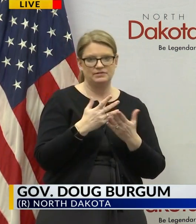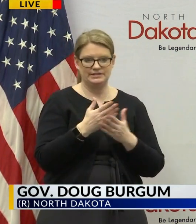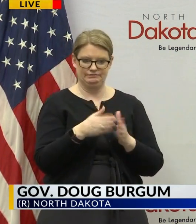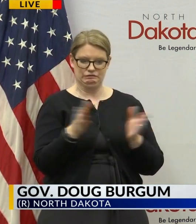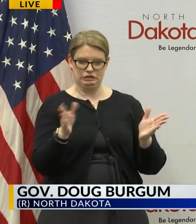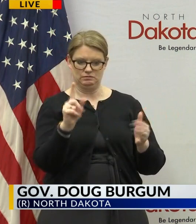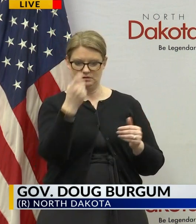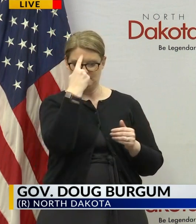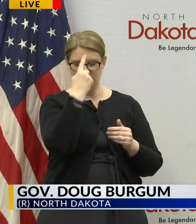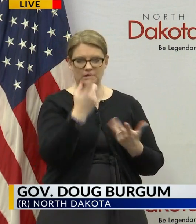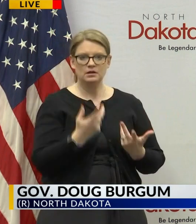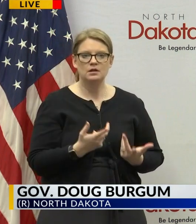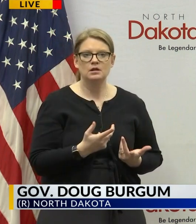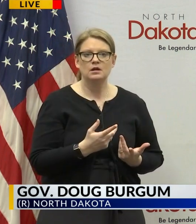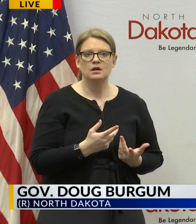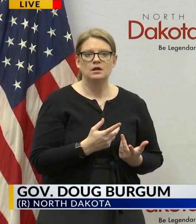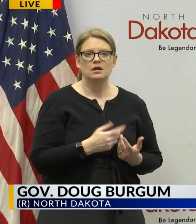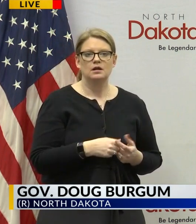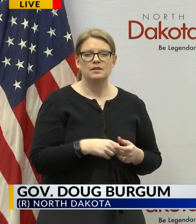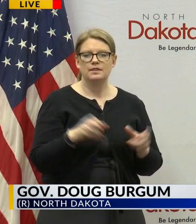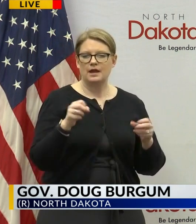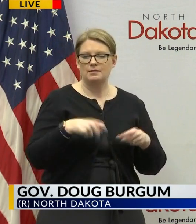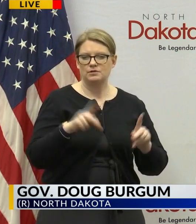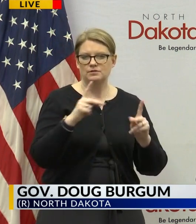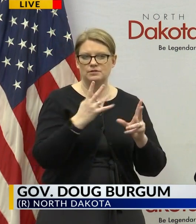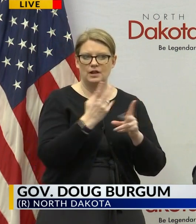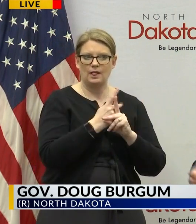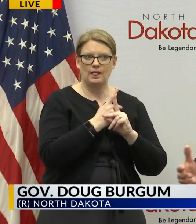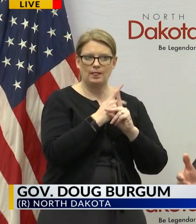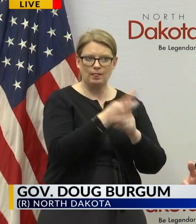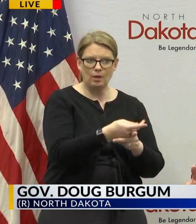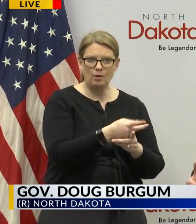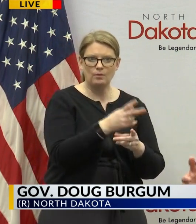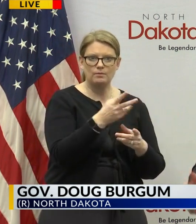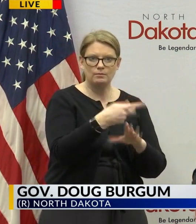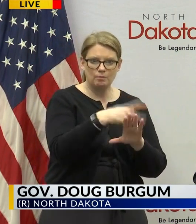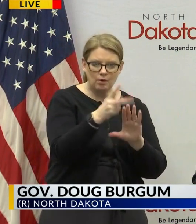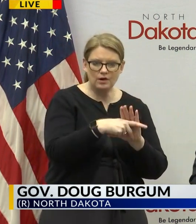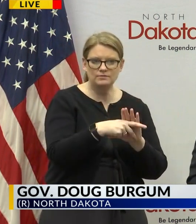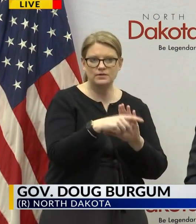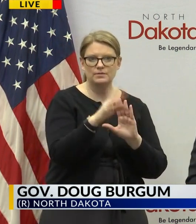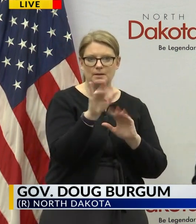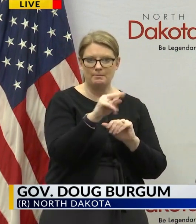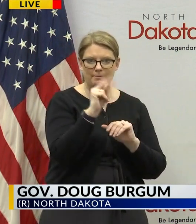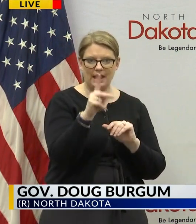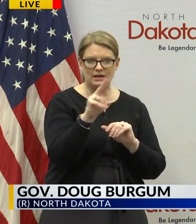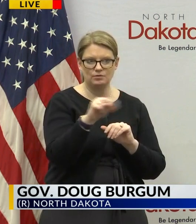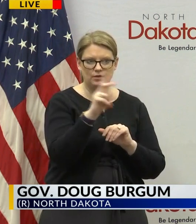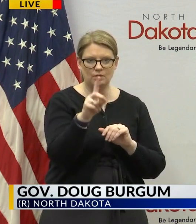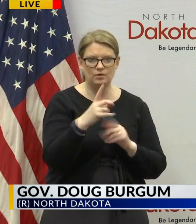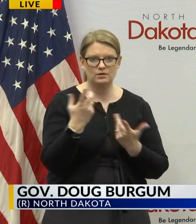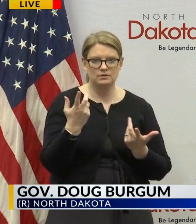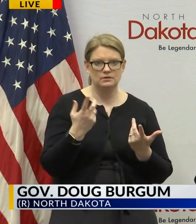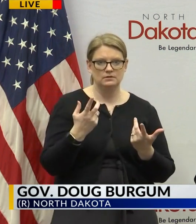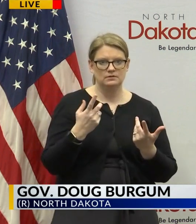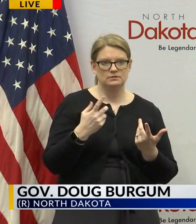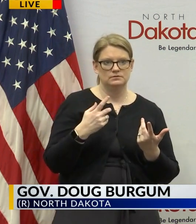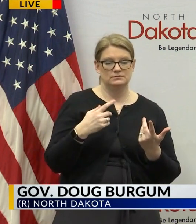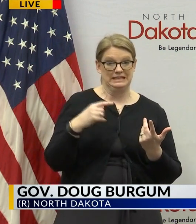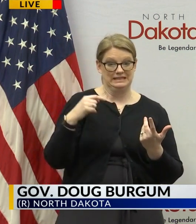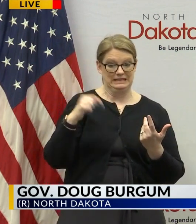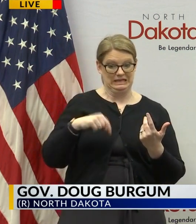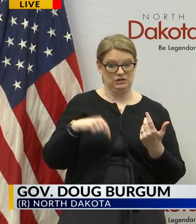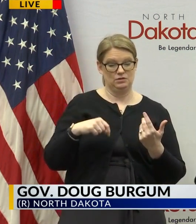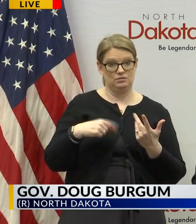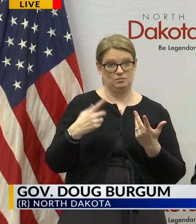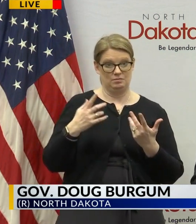opportunity for us to do uh loan programs out of our bank in north dakota one thing that we have that no other state has is a is a